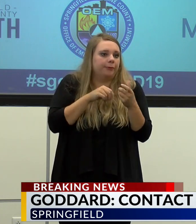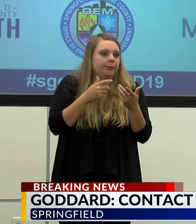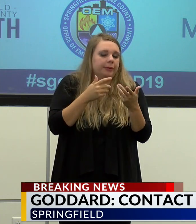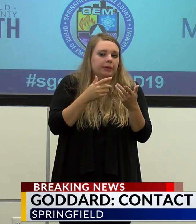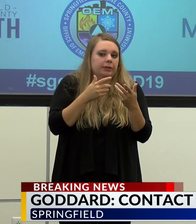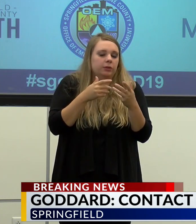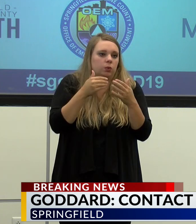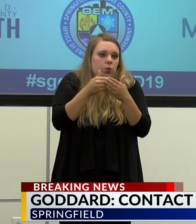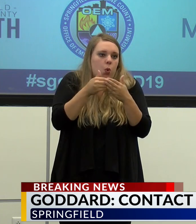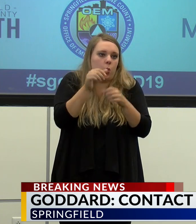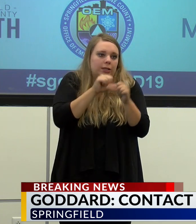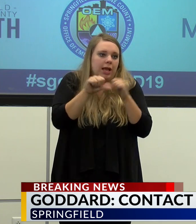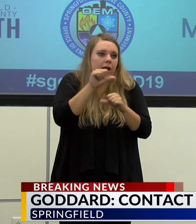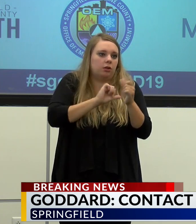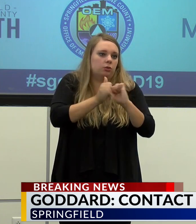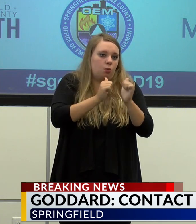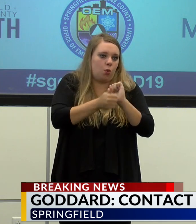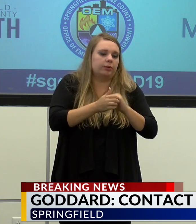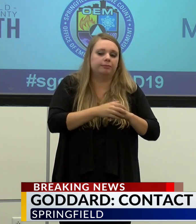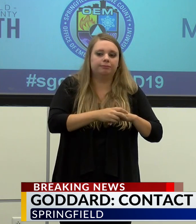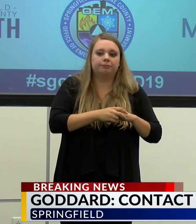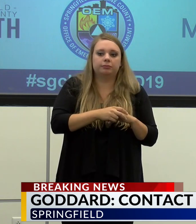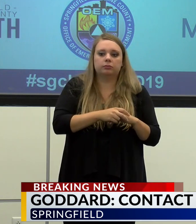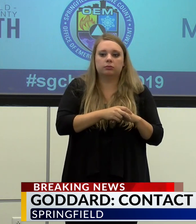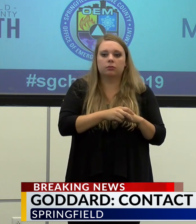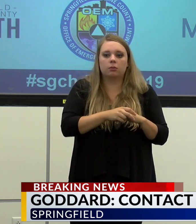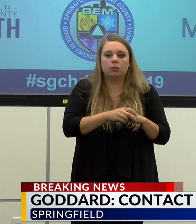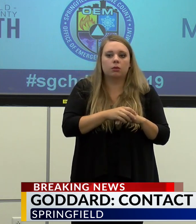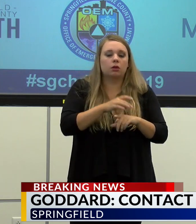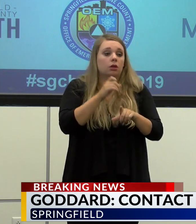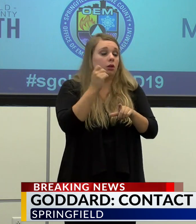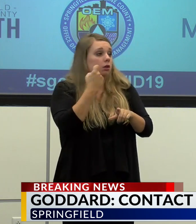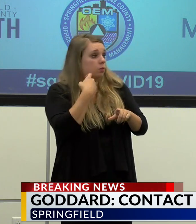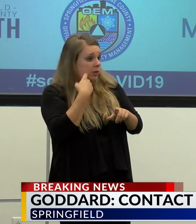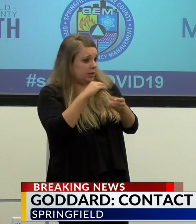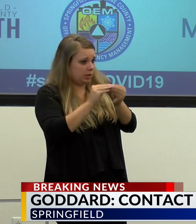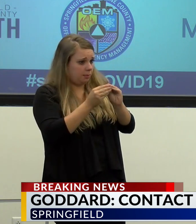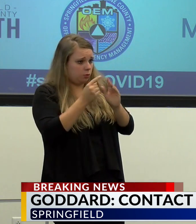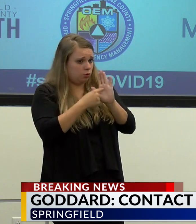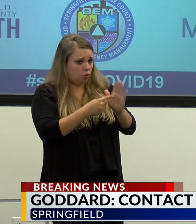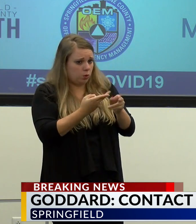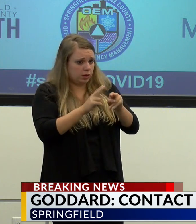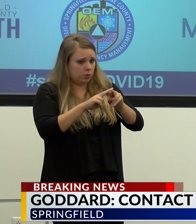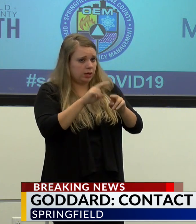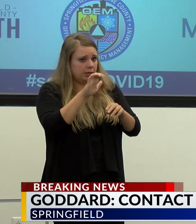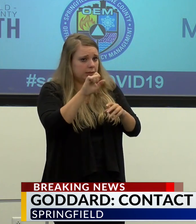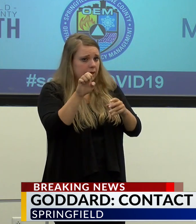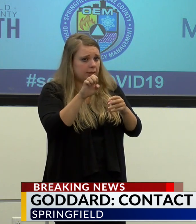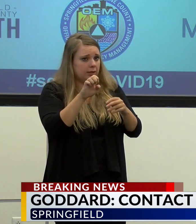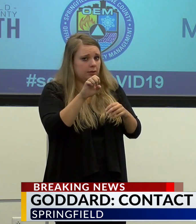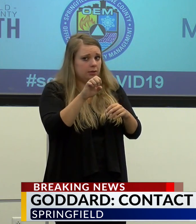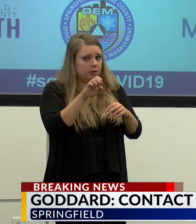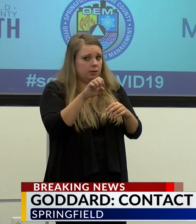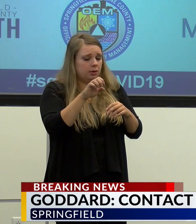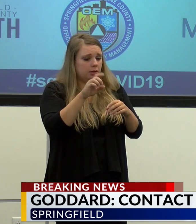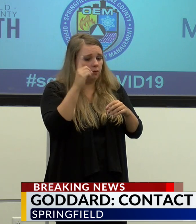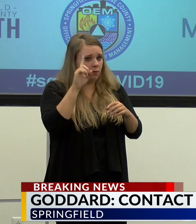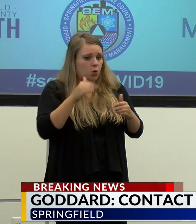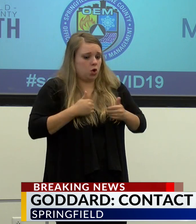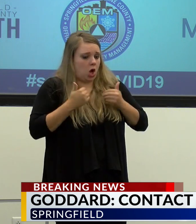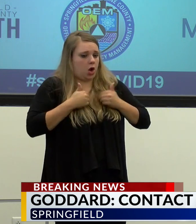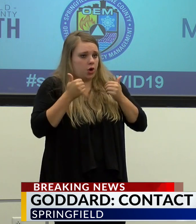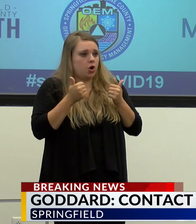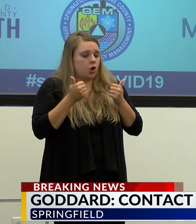in those contact sport environments. Now, the recent statistics have shown increases in cases in the younger